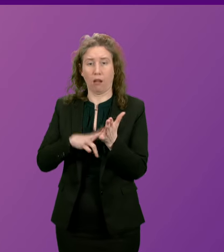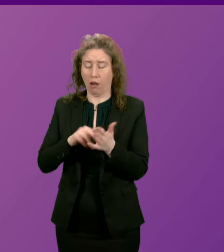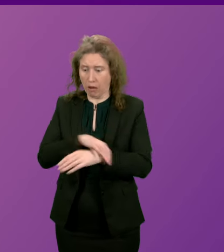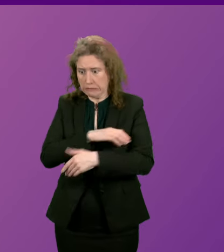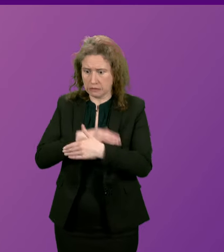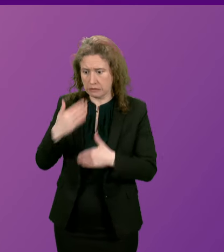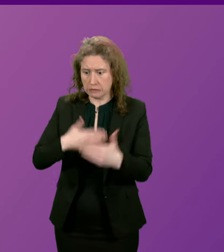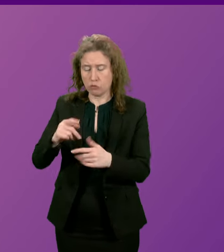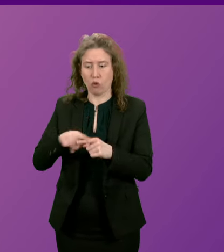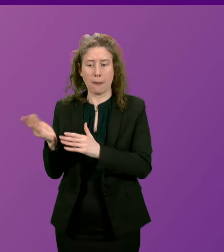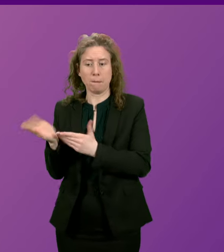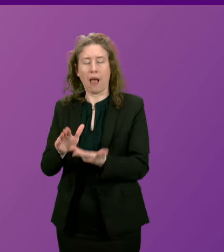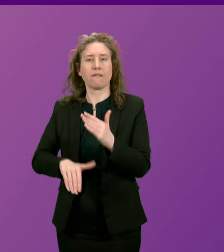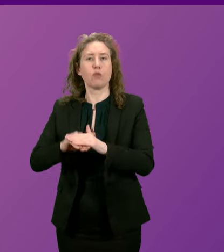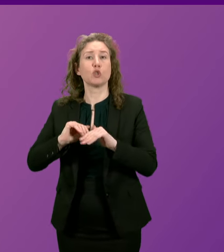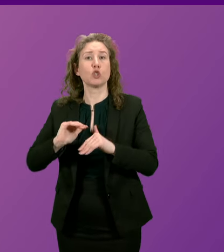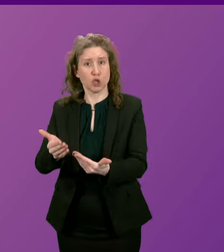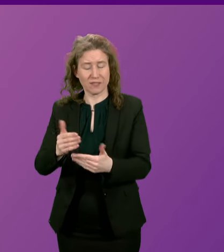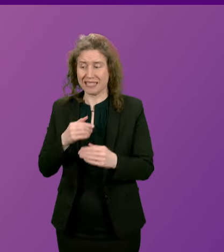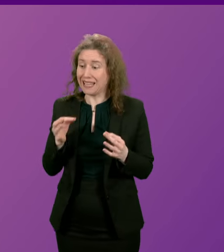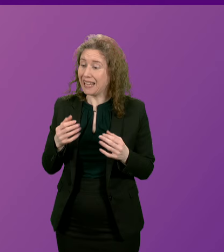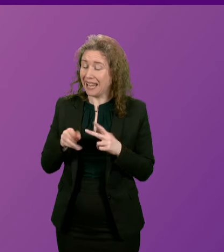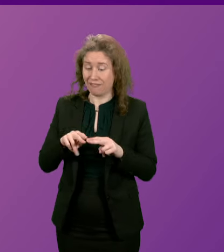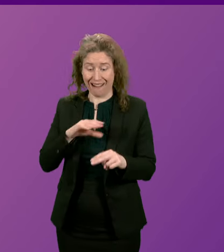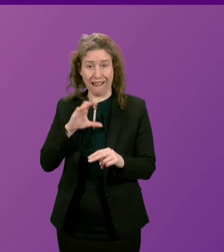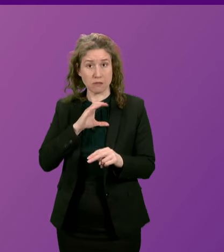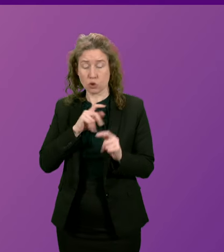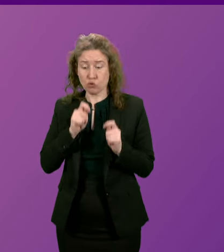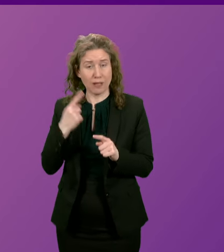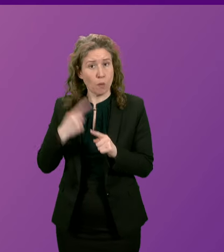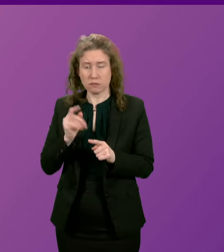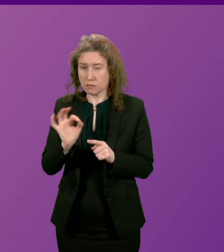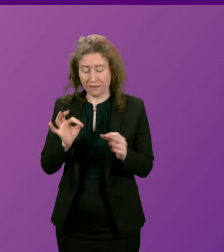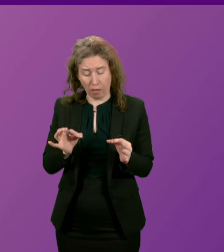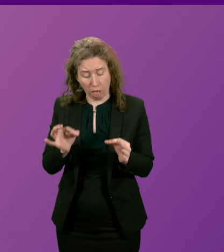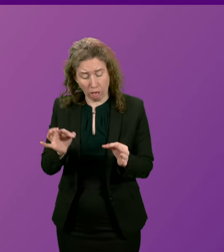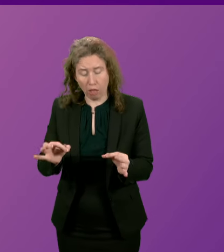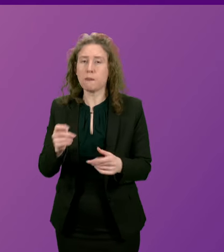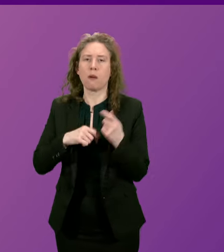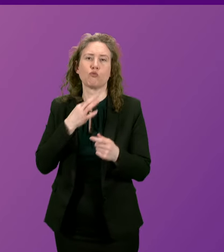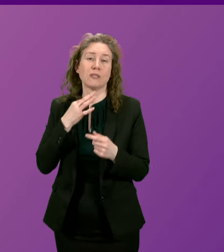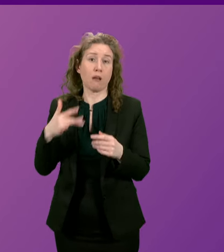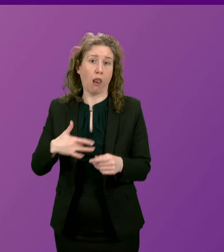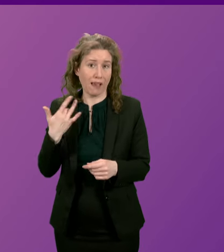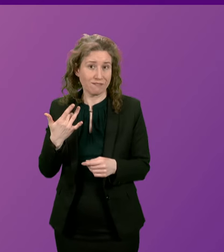a full service delays the cancer treatment cost lives first minister will you commit to a full assessment of the devastating impact of treatment